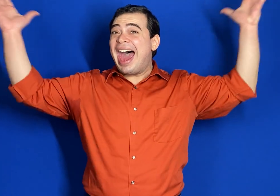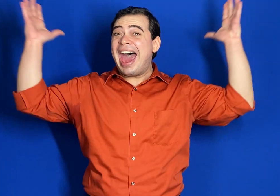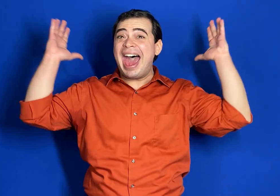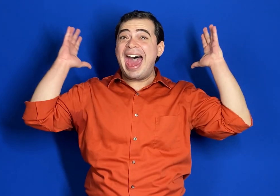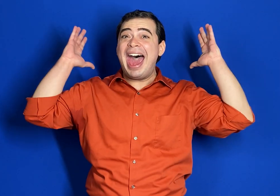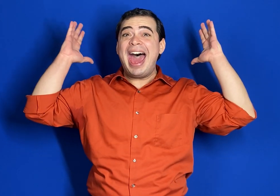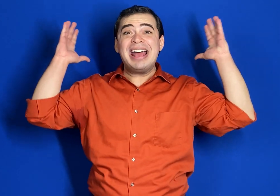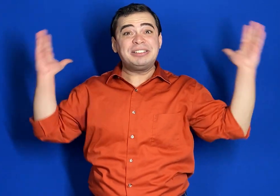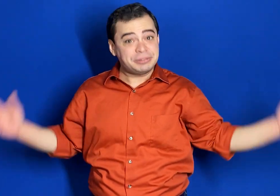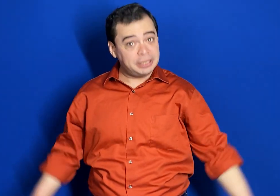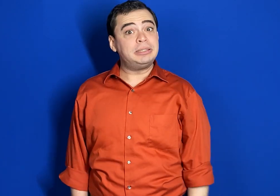It's the end!